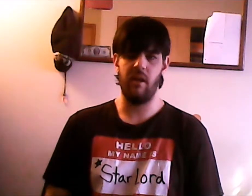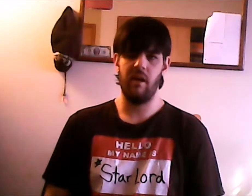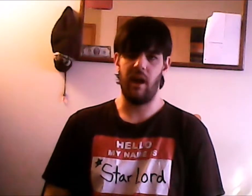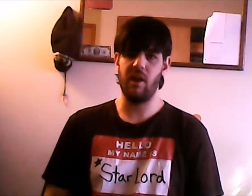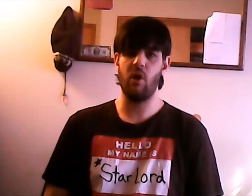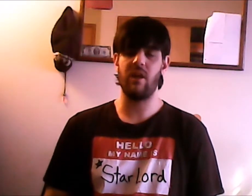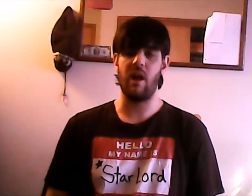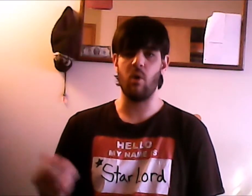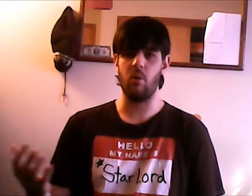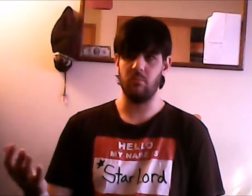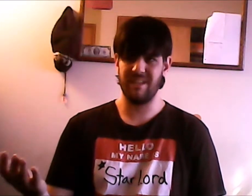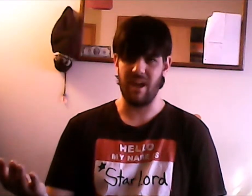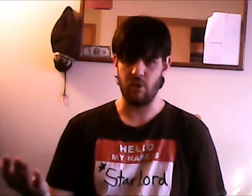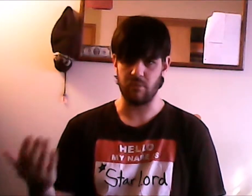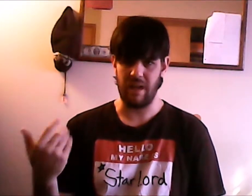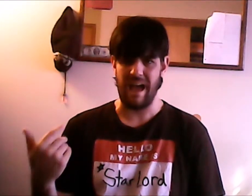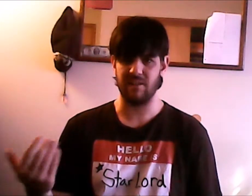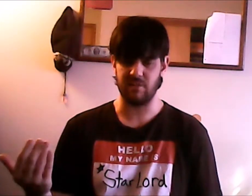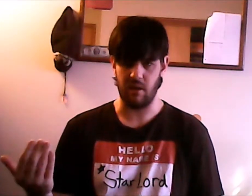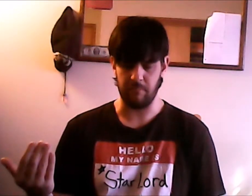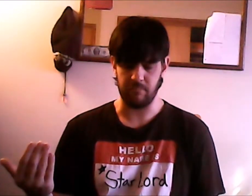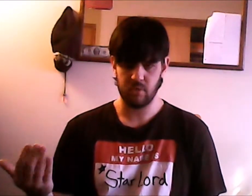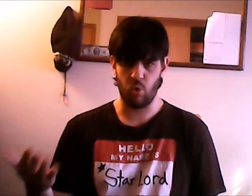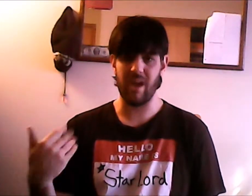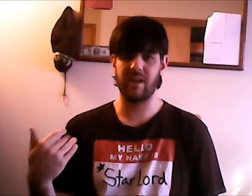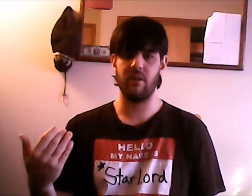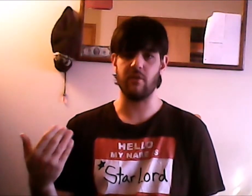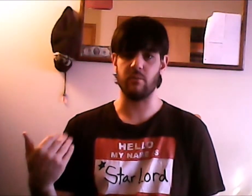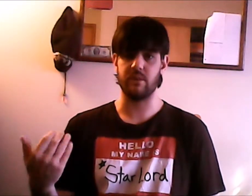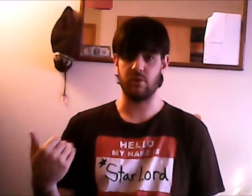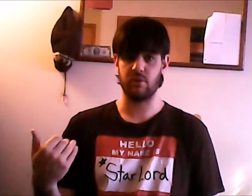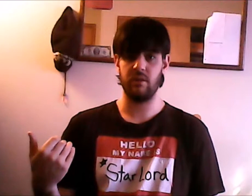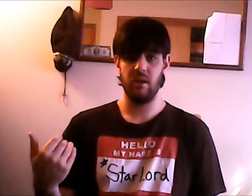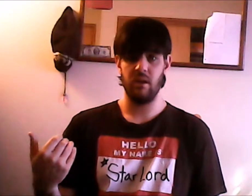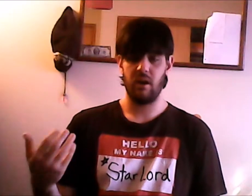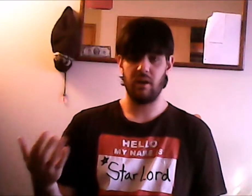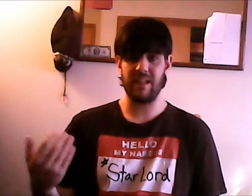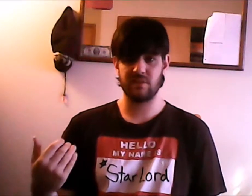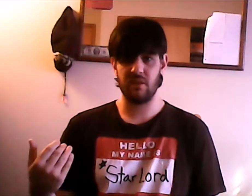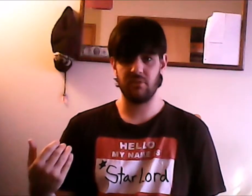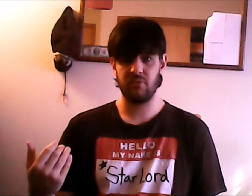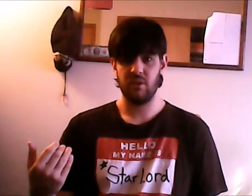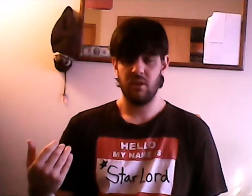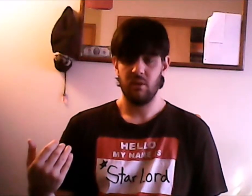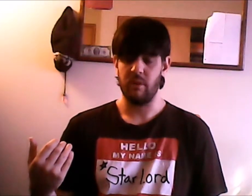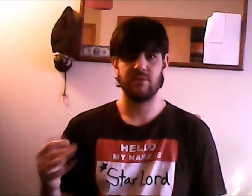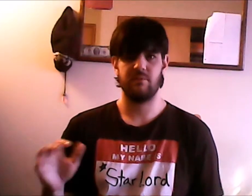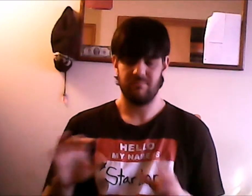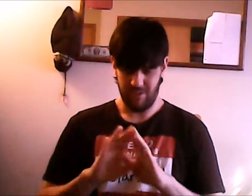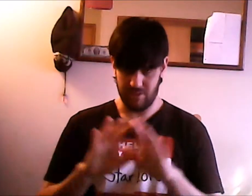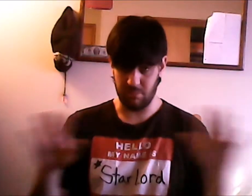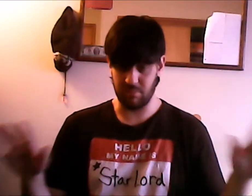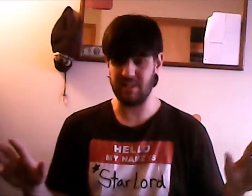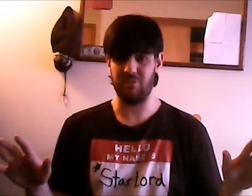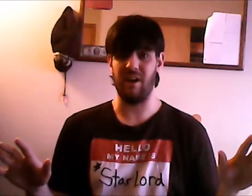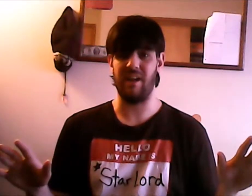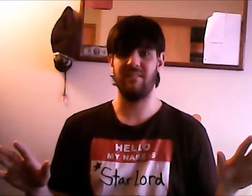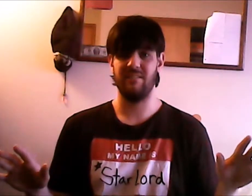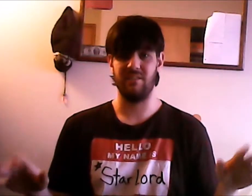I know that I won't get as quick of a return on that stuff which is completely fine you